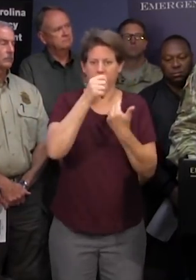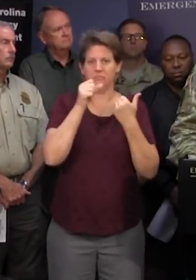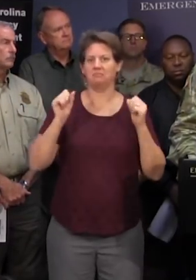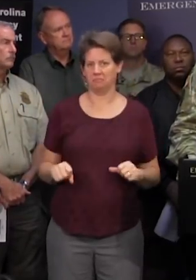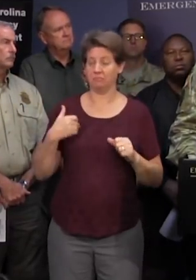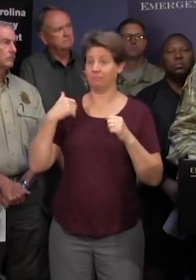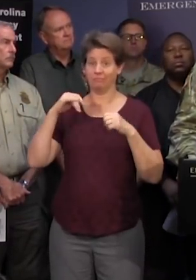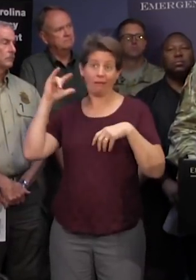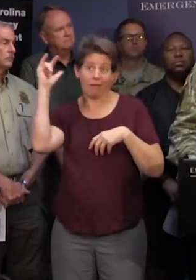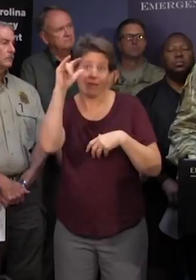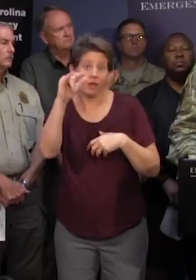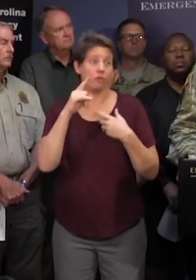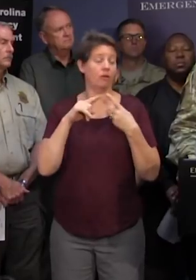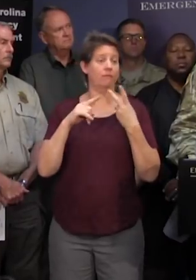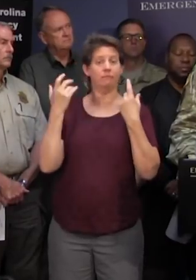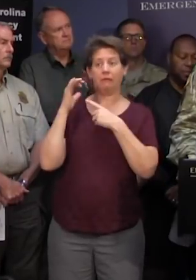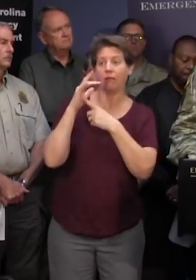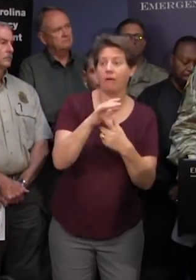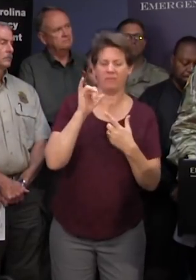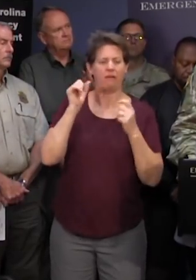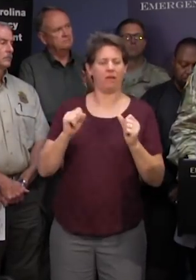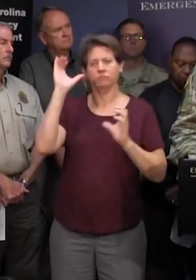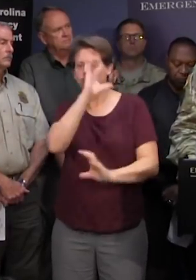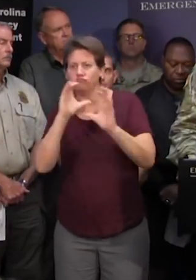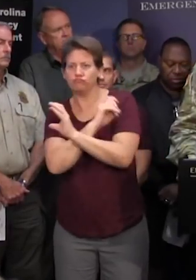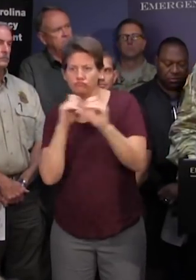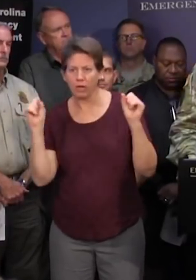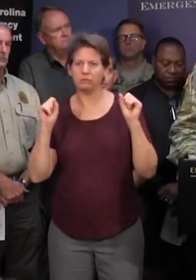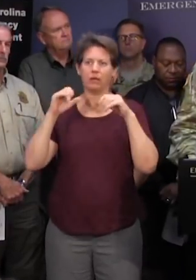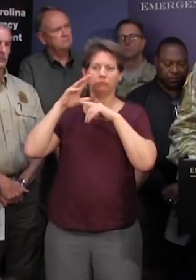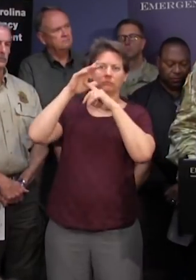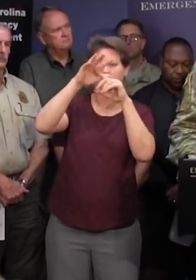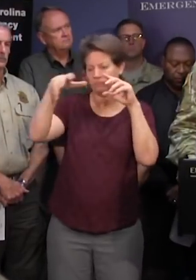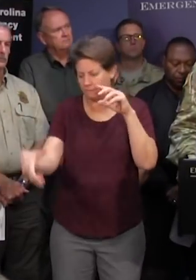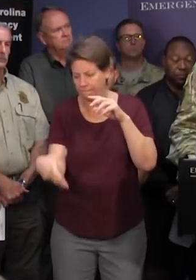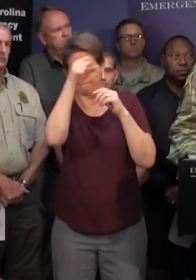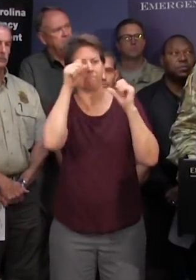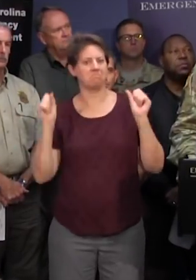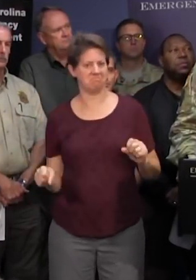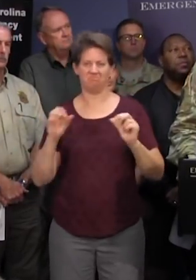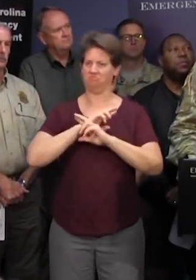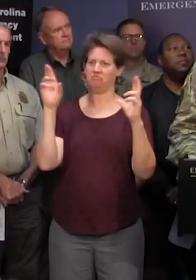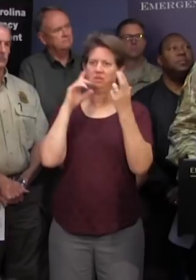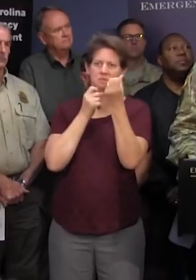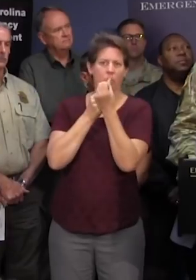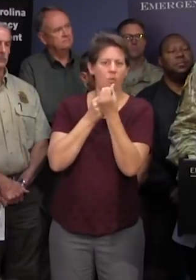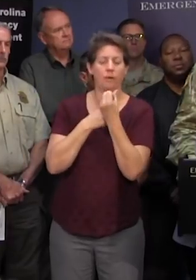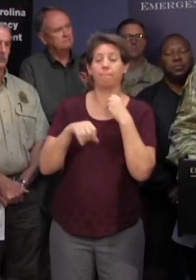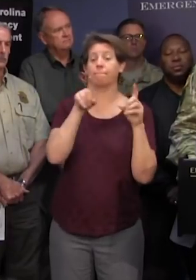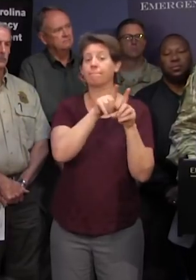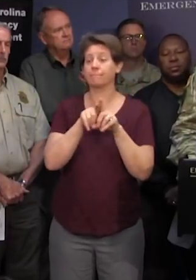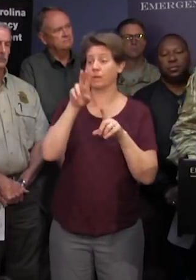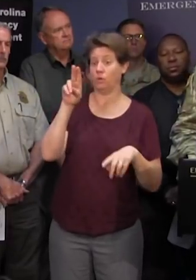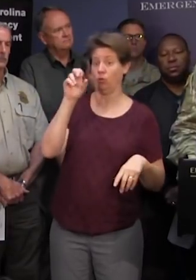staged aircraft that are capable of conducting search and rescue and aerial extraction uh... in support of this also uh... u.s